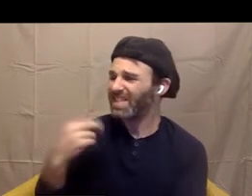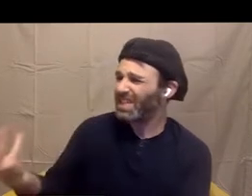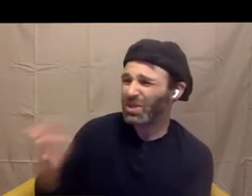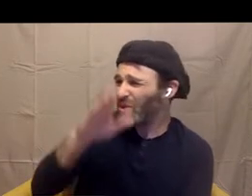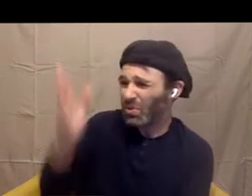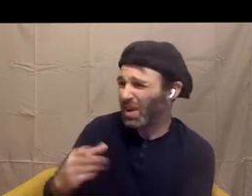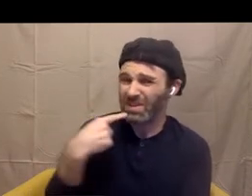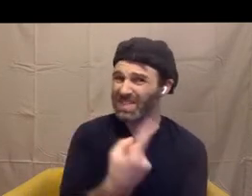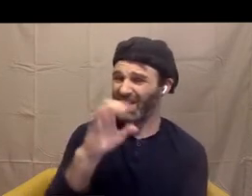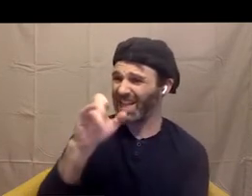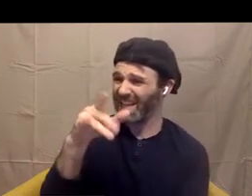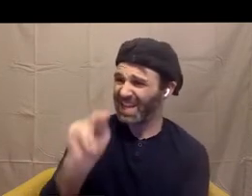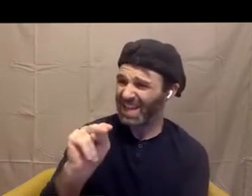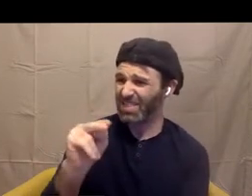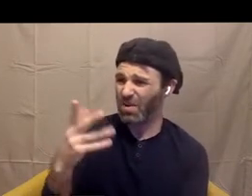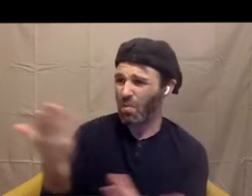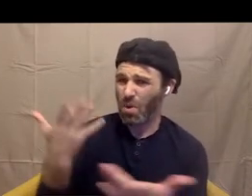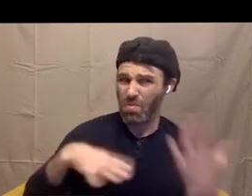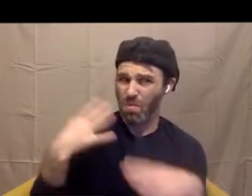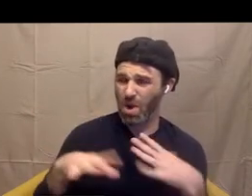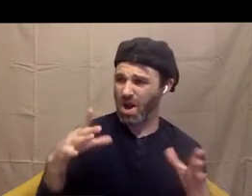the mom says, Ethan is your older brother. Boys are different.